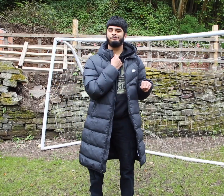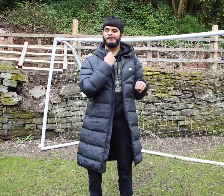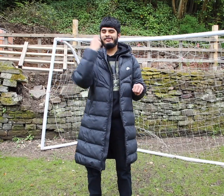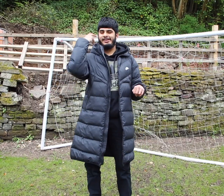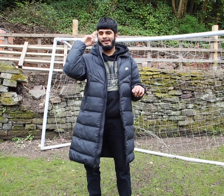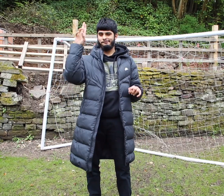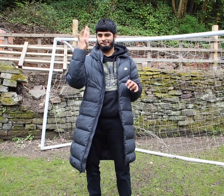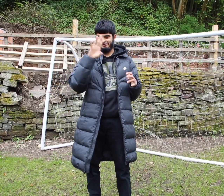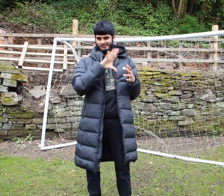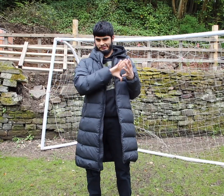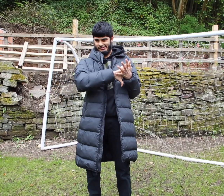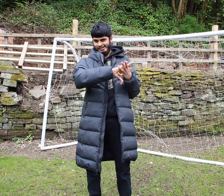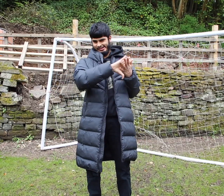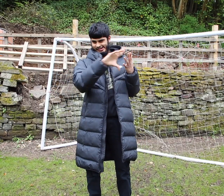But going down the escalator as